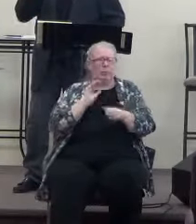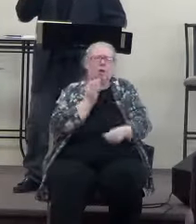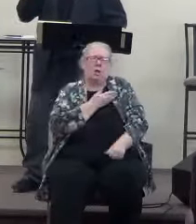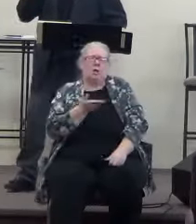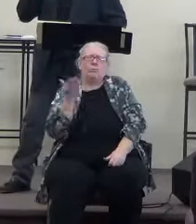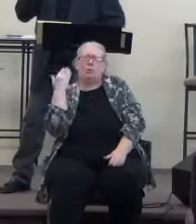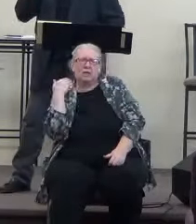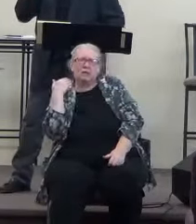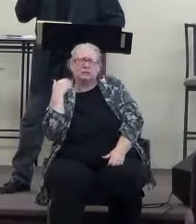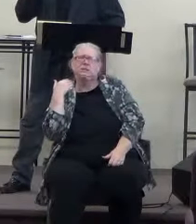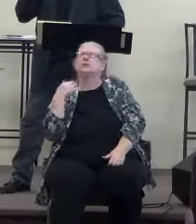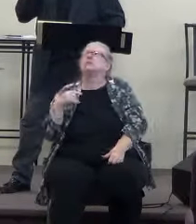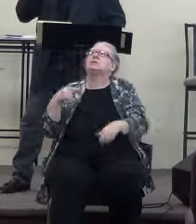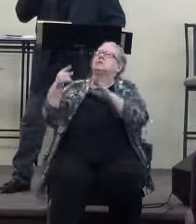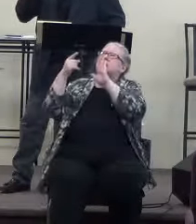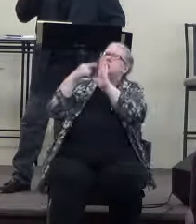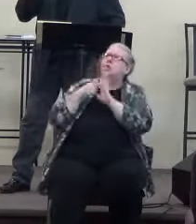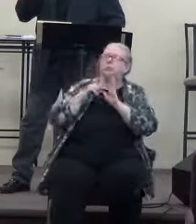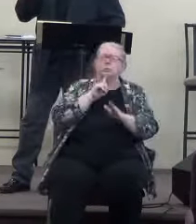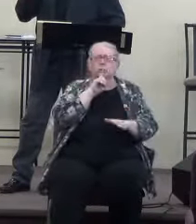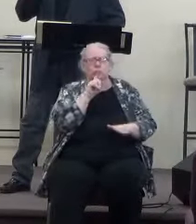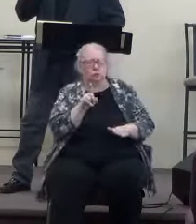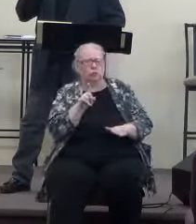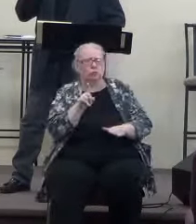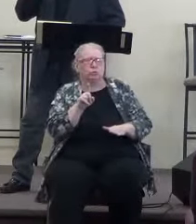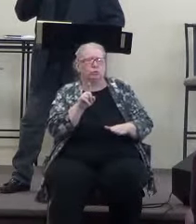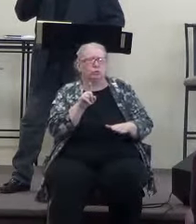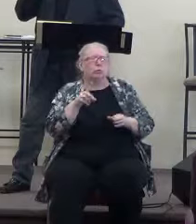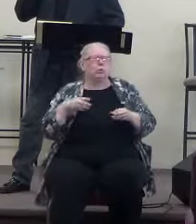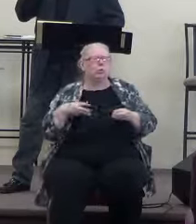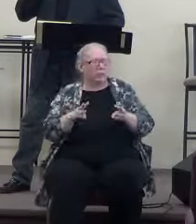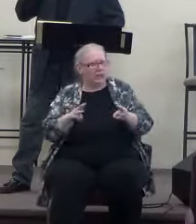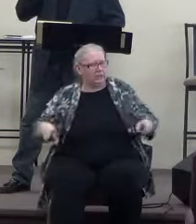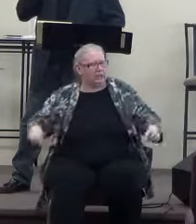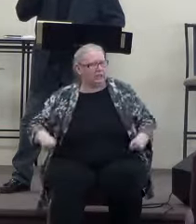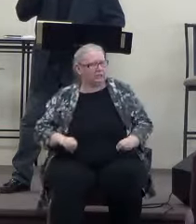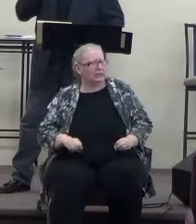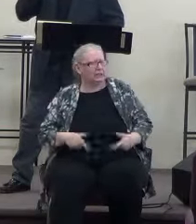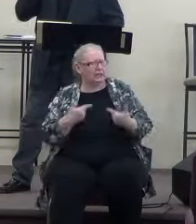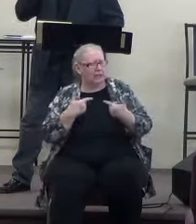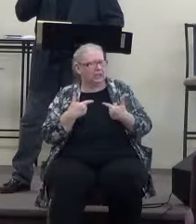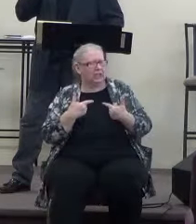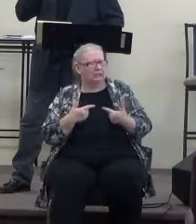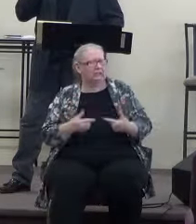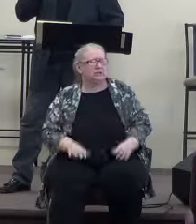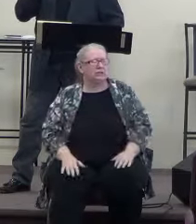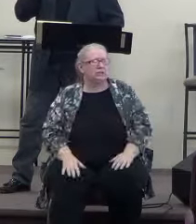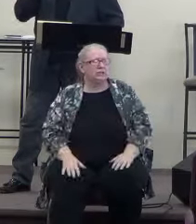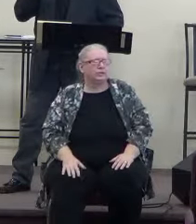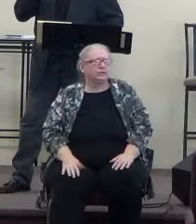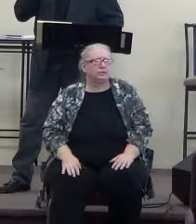He shows me the way, the truth and the life. The Holy Spirit wants to show me, Jesus, the way, the truth and the life.